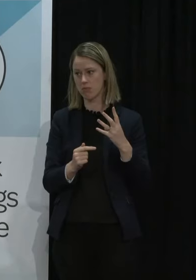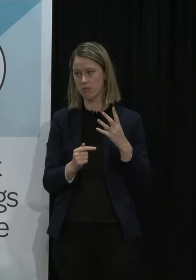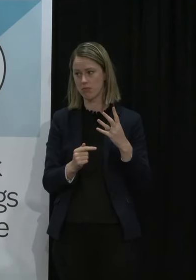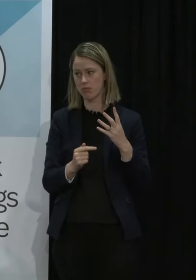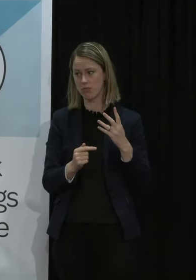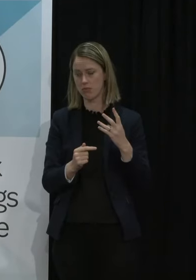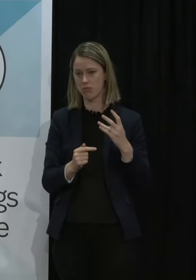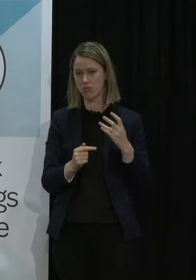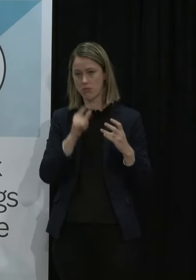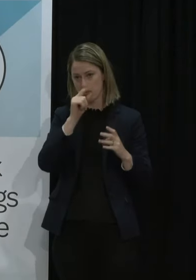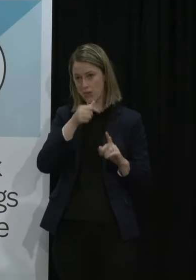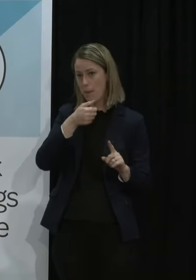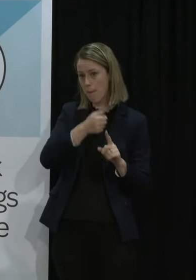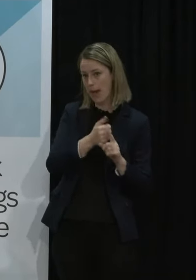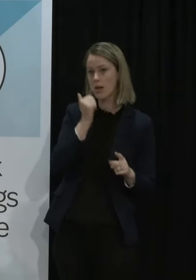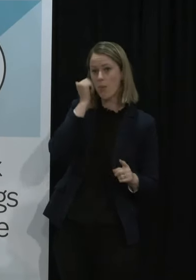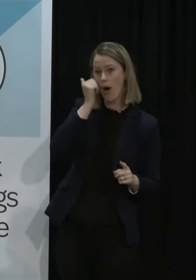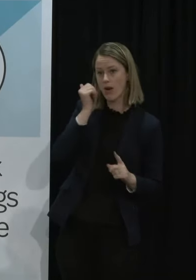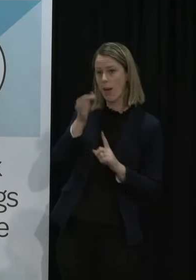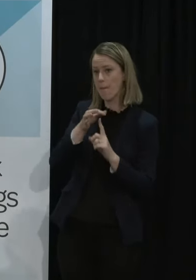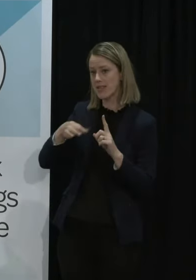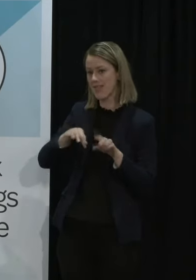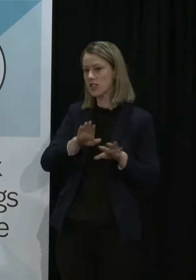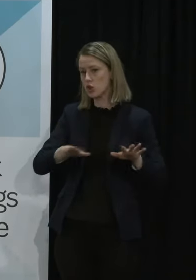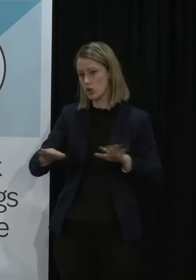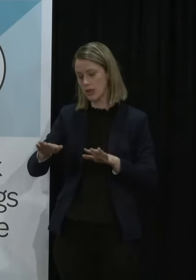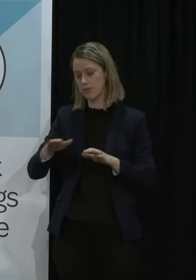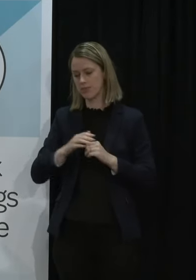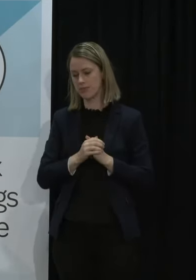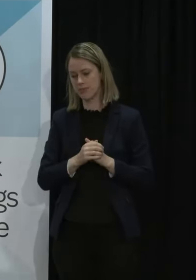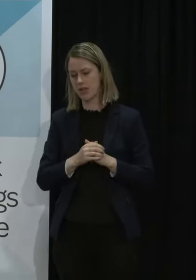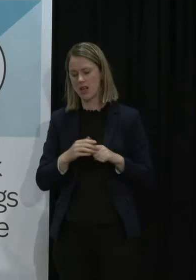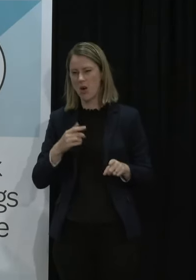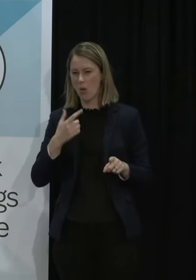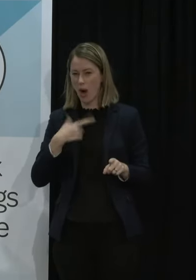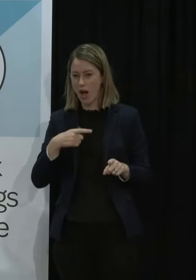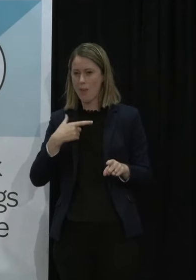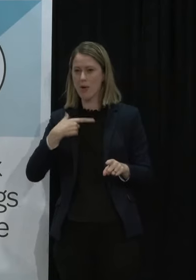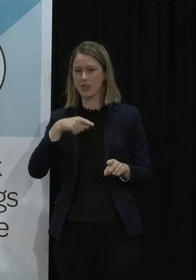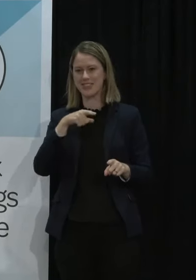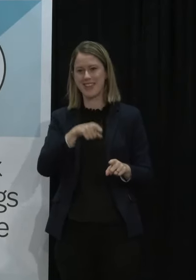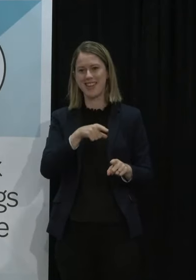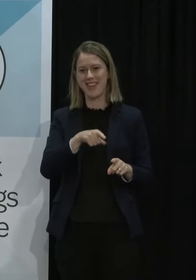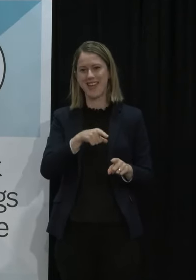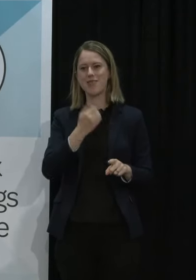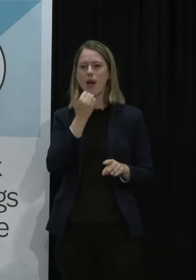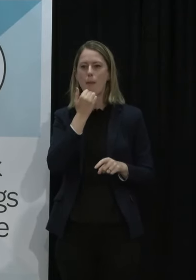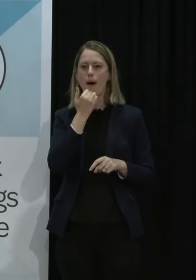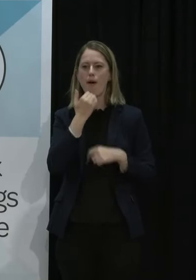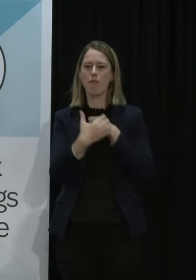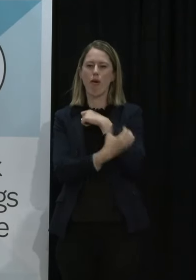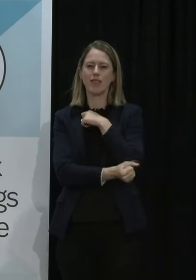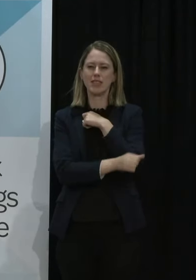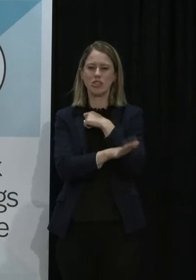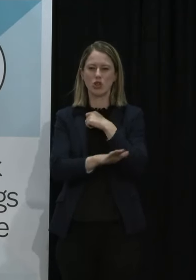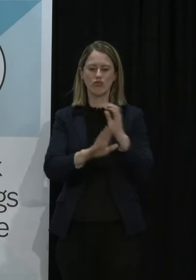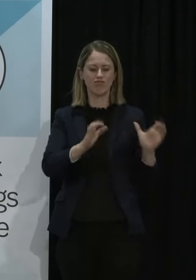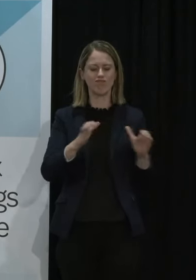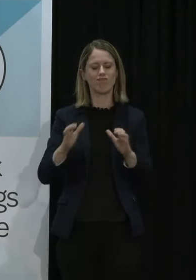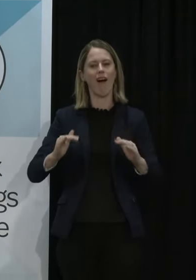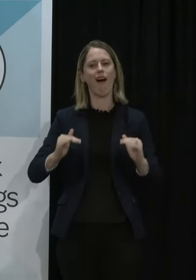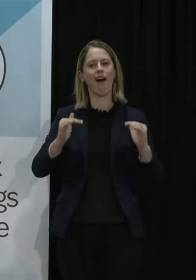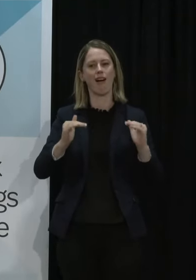on Māori and Pacific children and you can see why because they are overrepresented in our poverty statistics so already